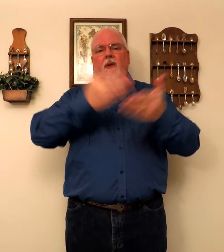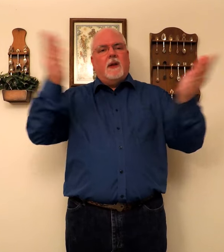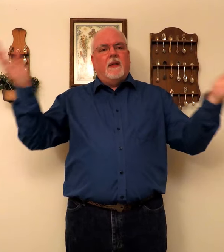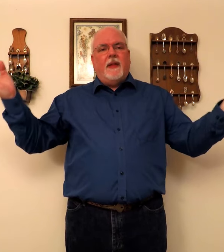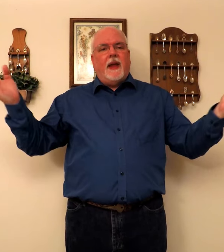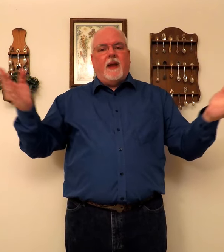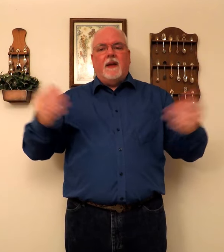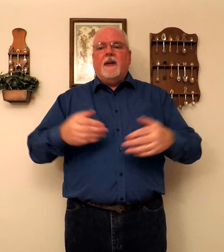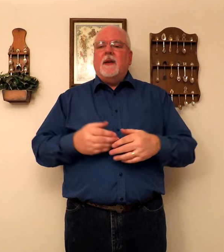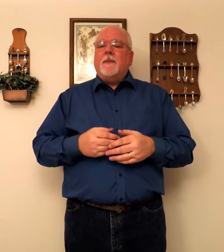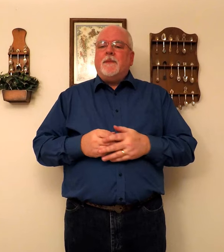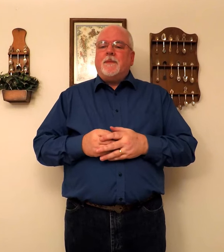They.